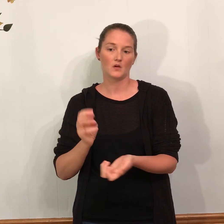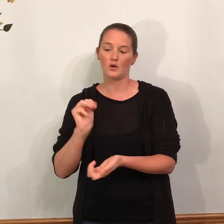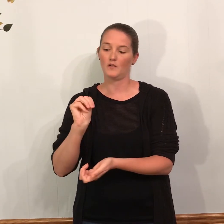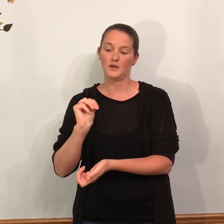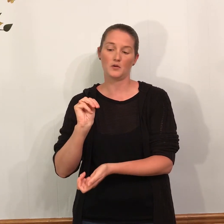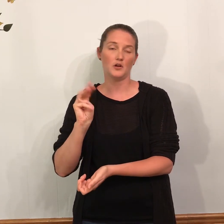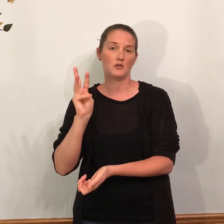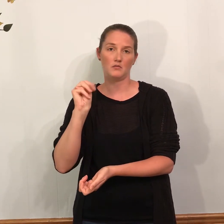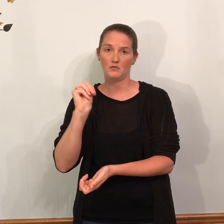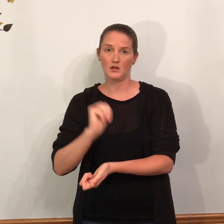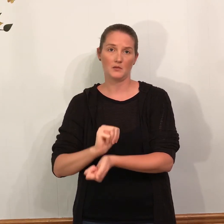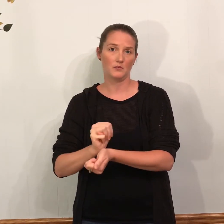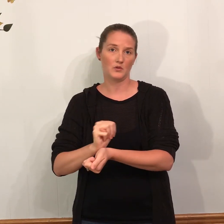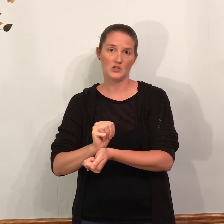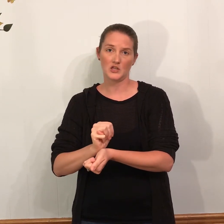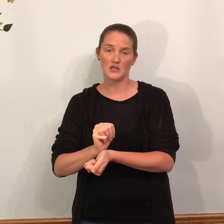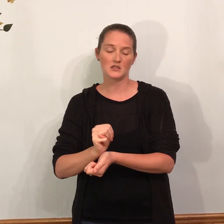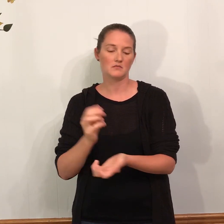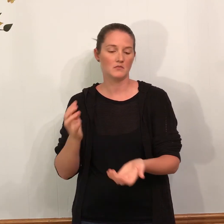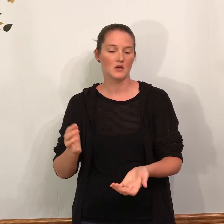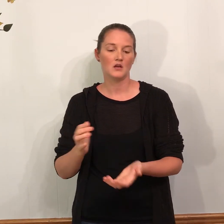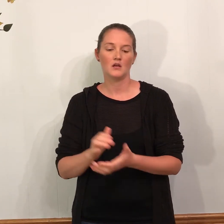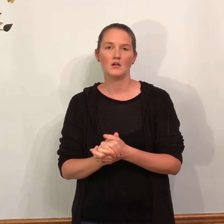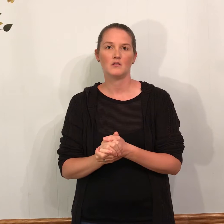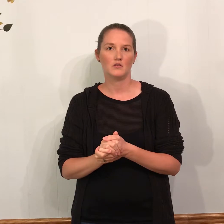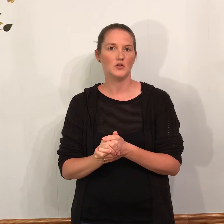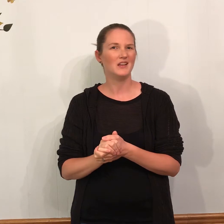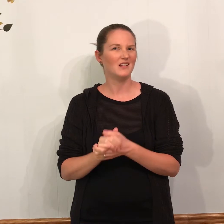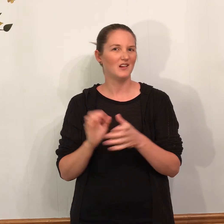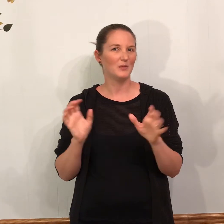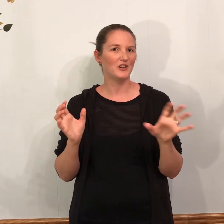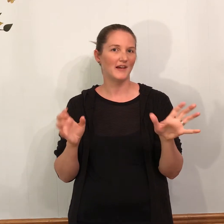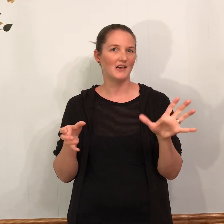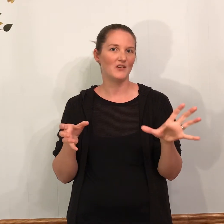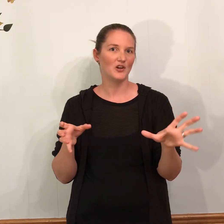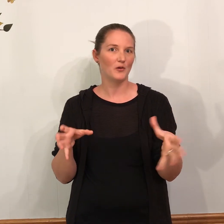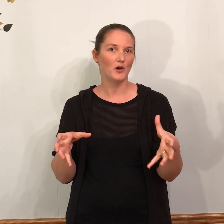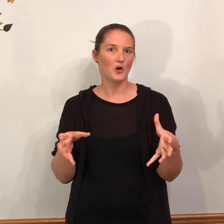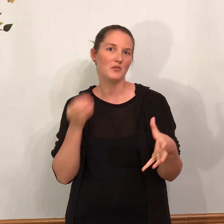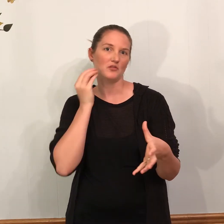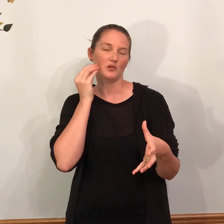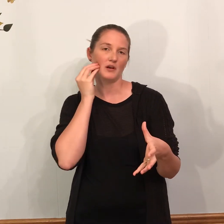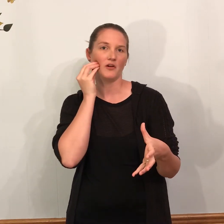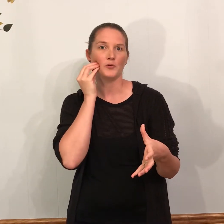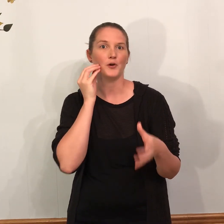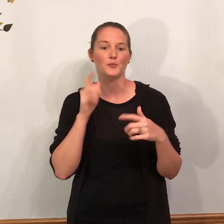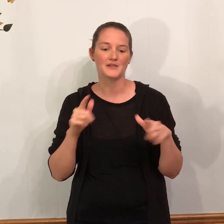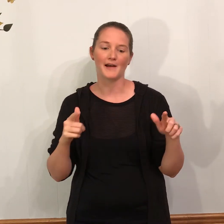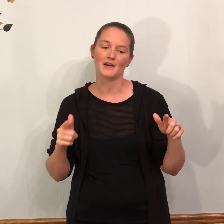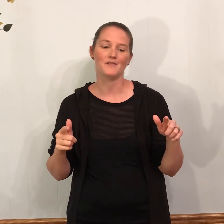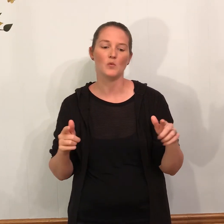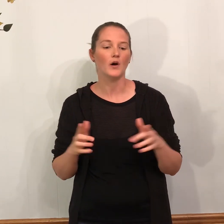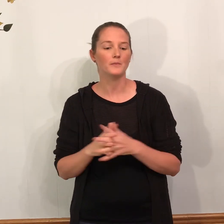Or if you want to do M with the cheese. You can get a little bit creative in your own home. And do a little bit of own home signing if you want.